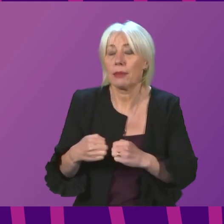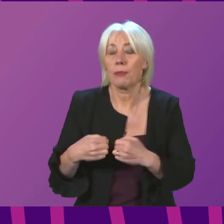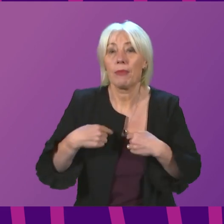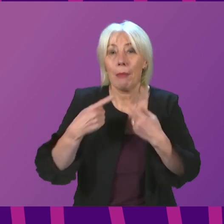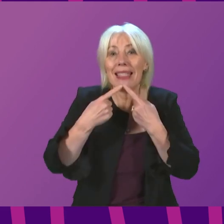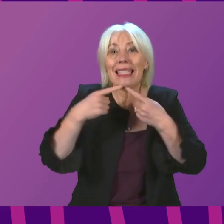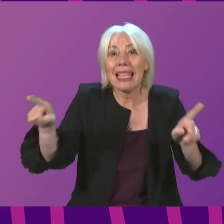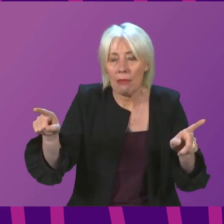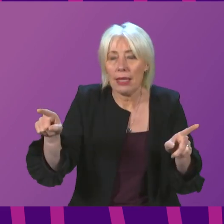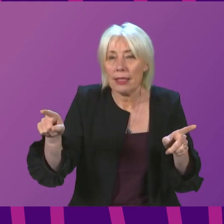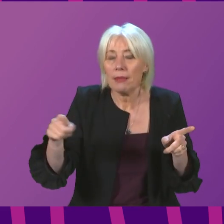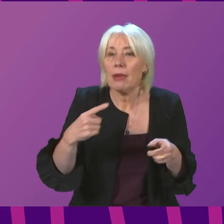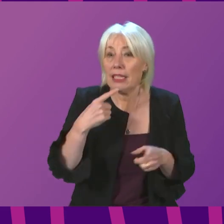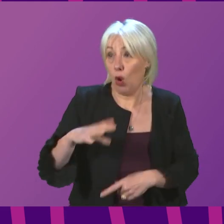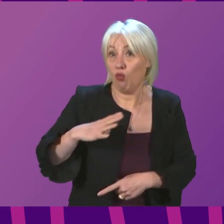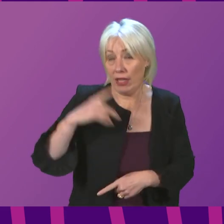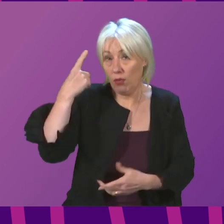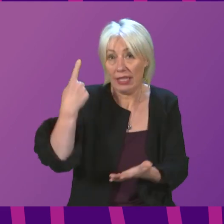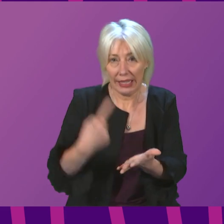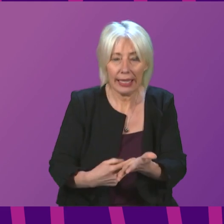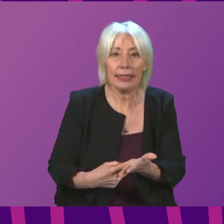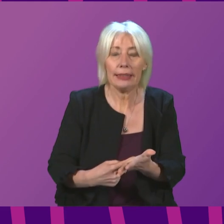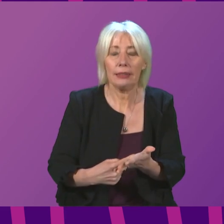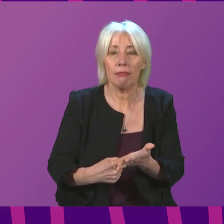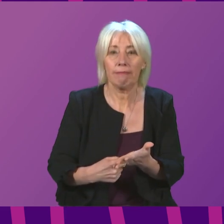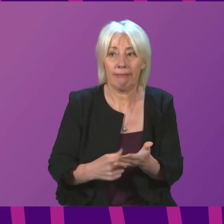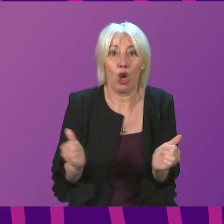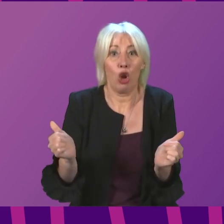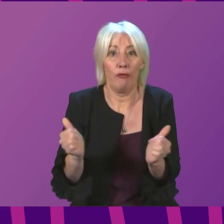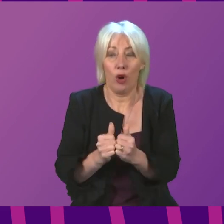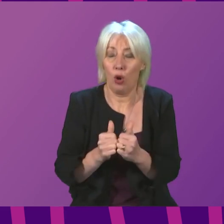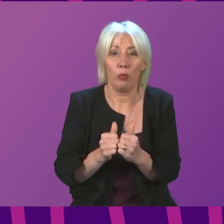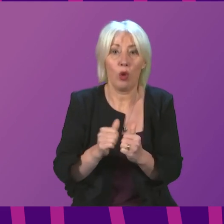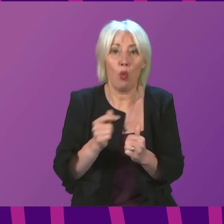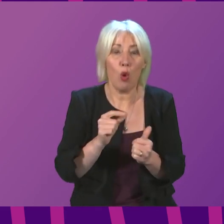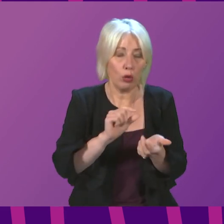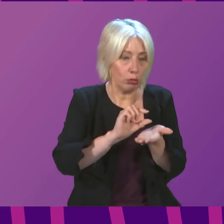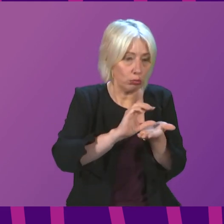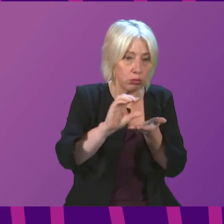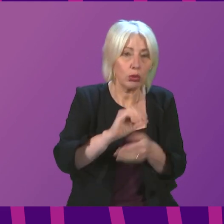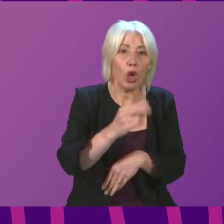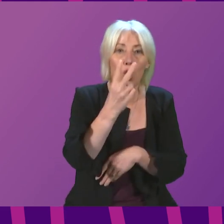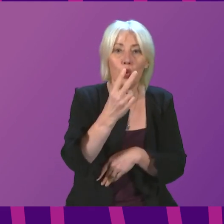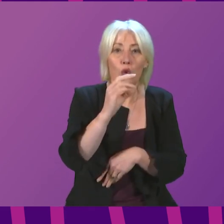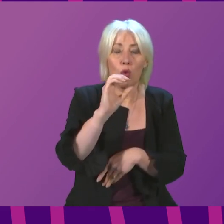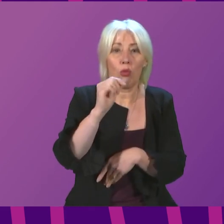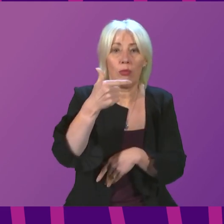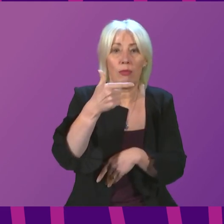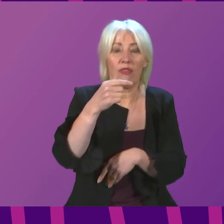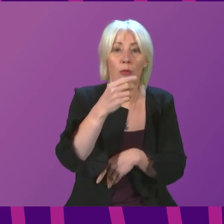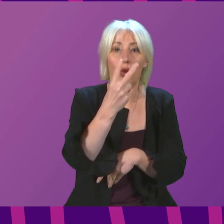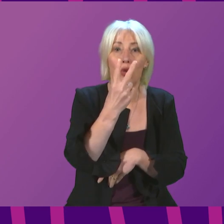As I